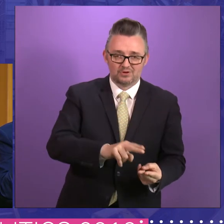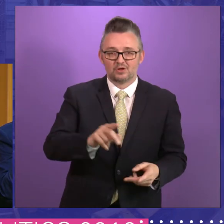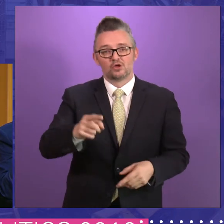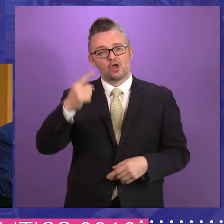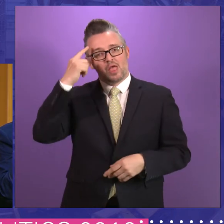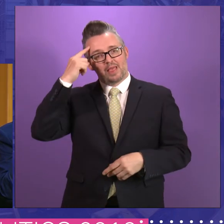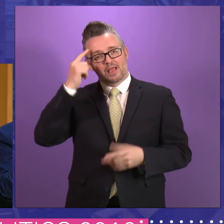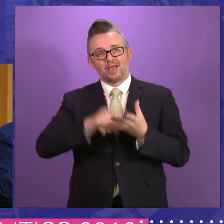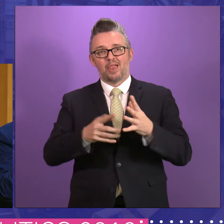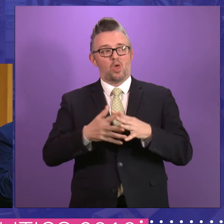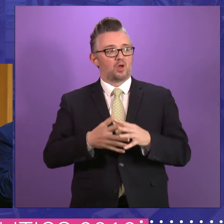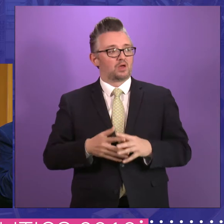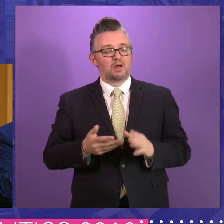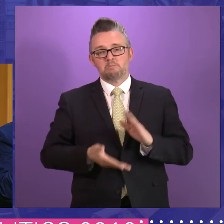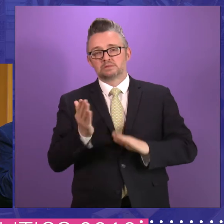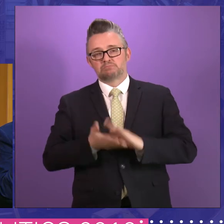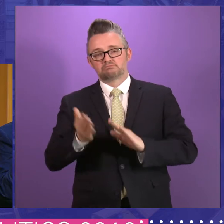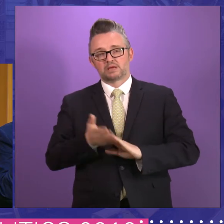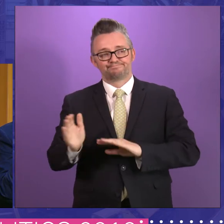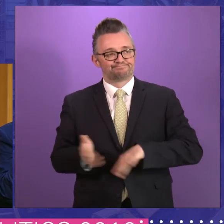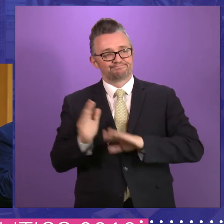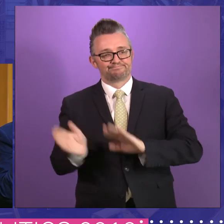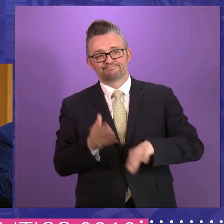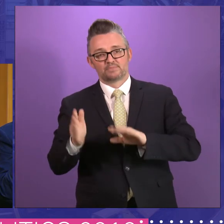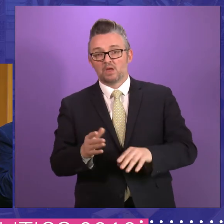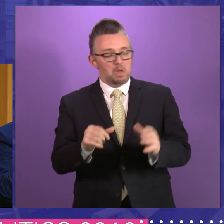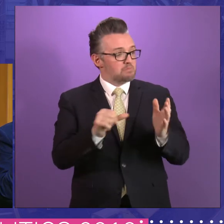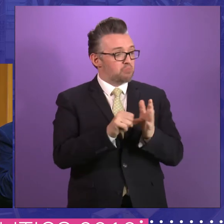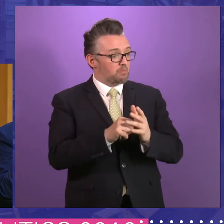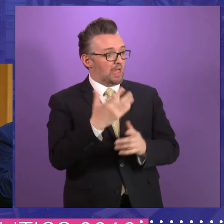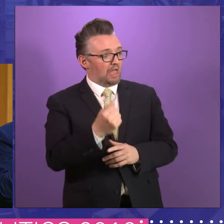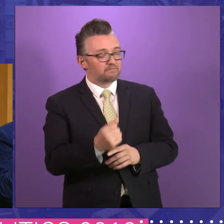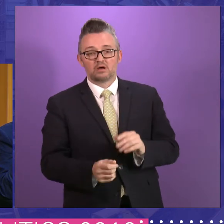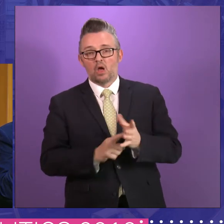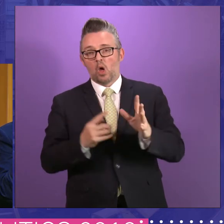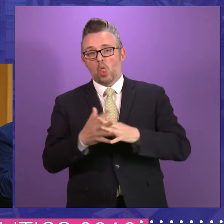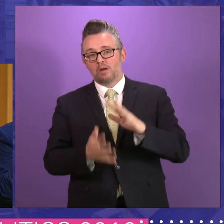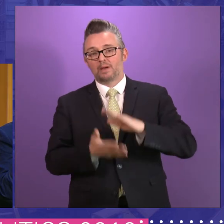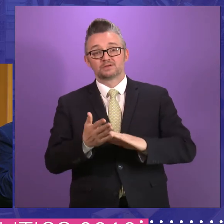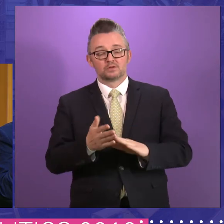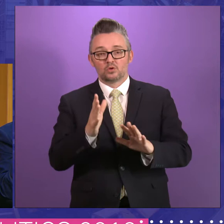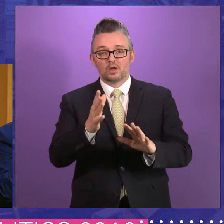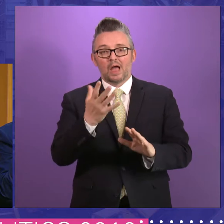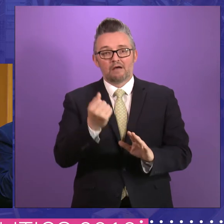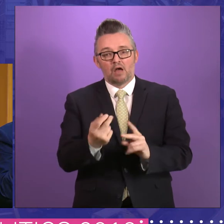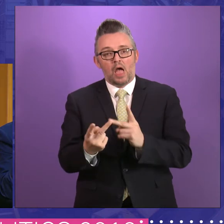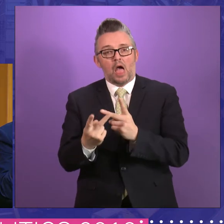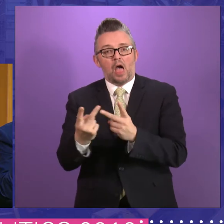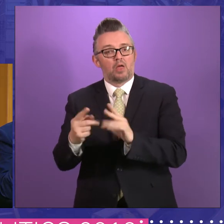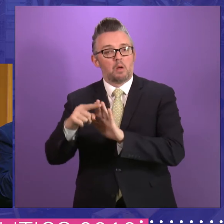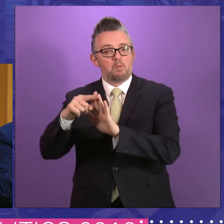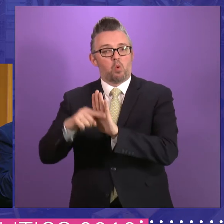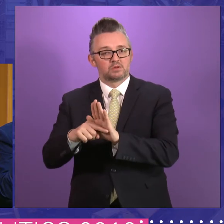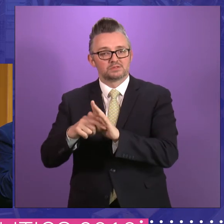done for the sake of it. We have a problem. We will legislate. We don't always have to legislate. There are policy solutions out